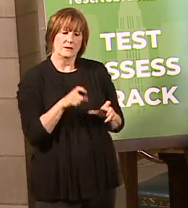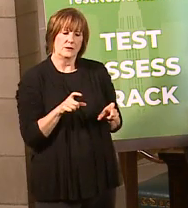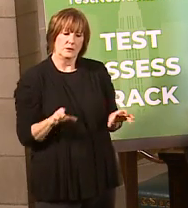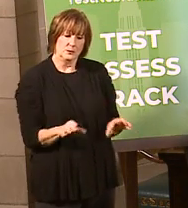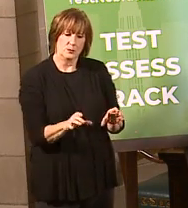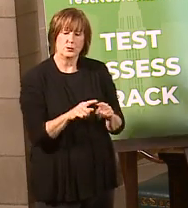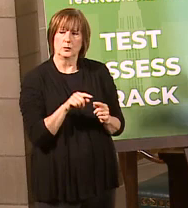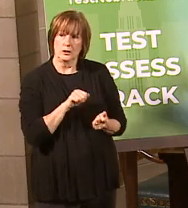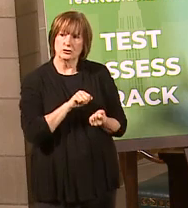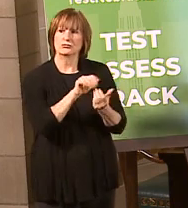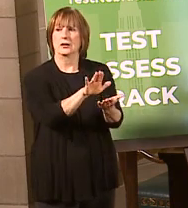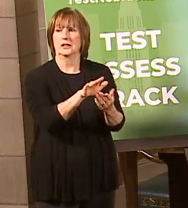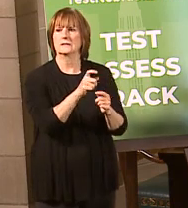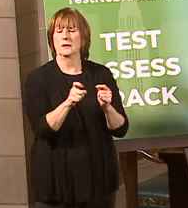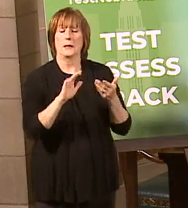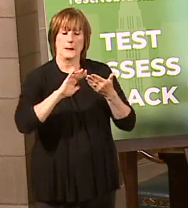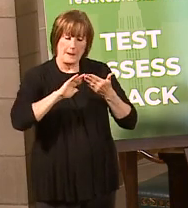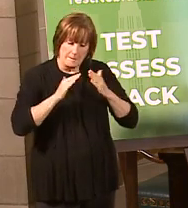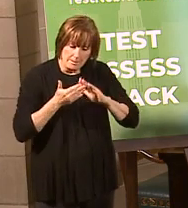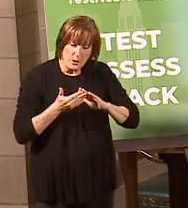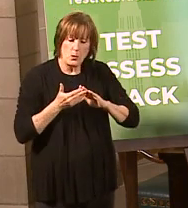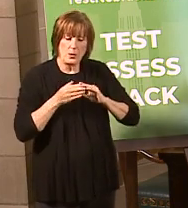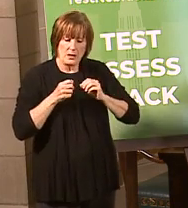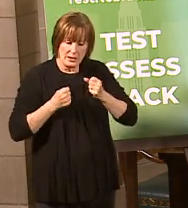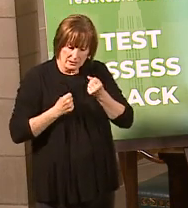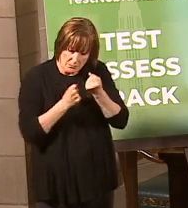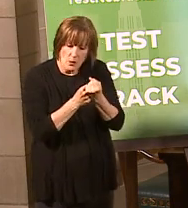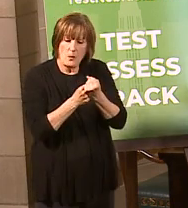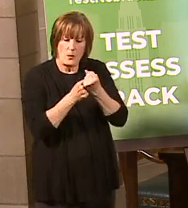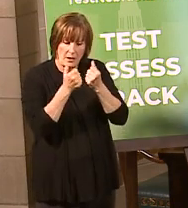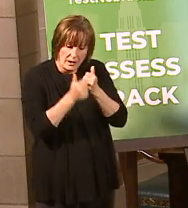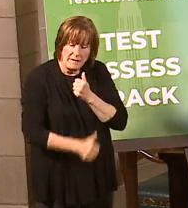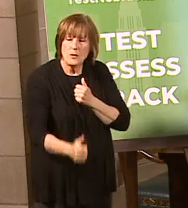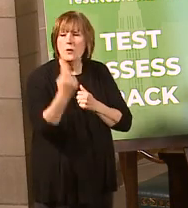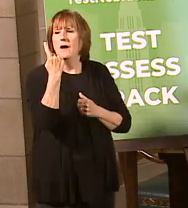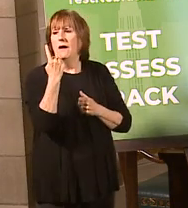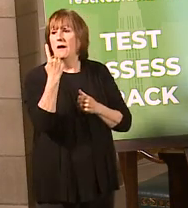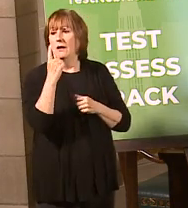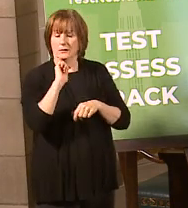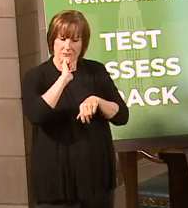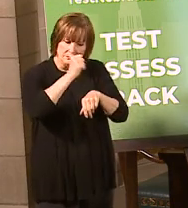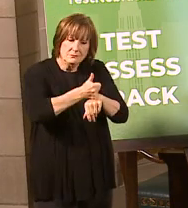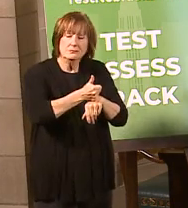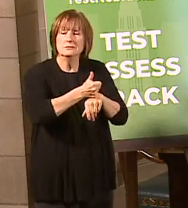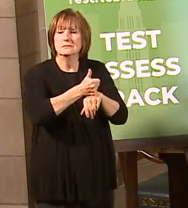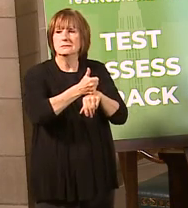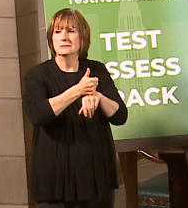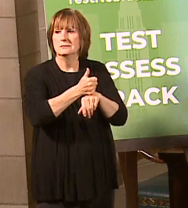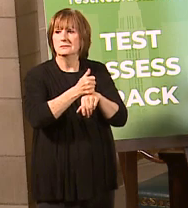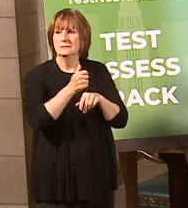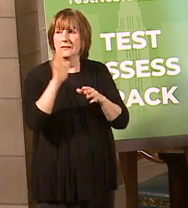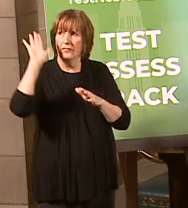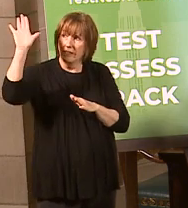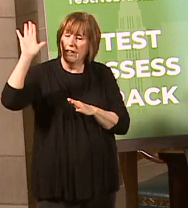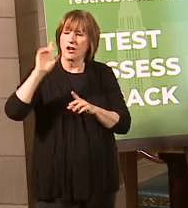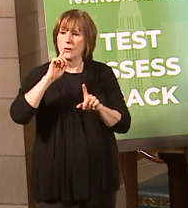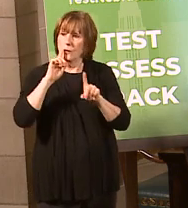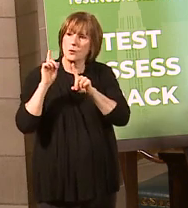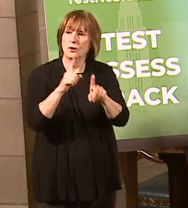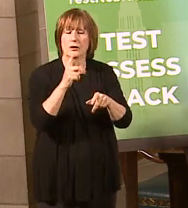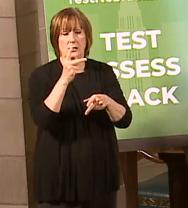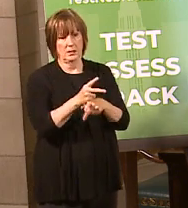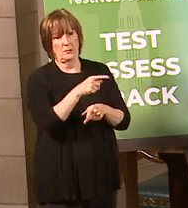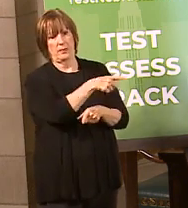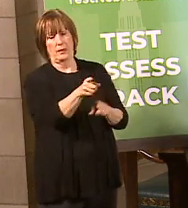to do to be able to address this from a community standpoint to be able to actually put into practice that executive order of keeping these